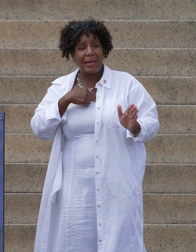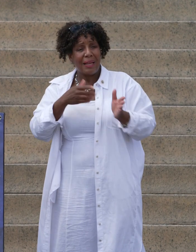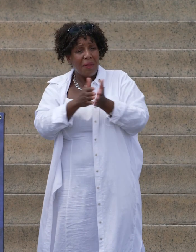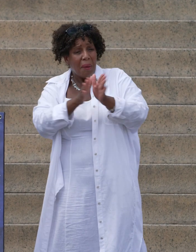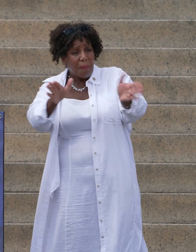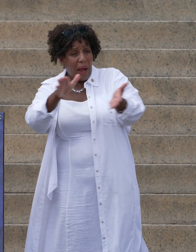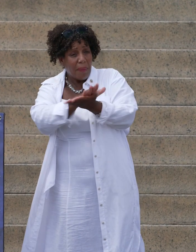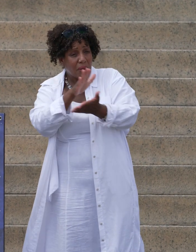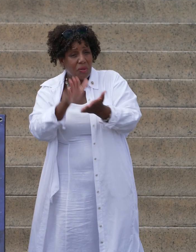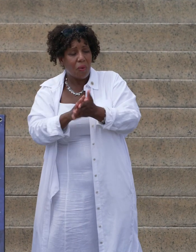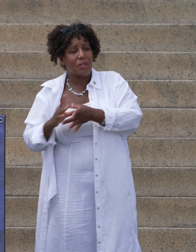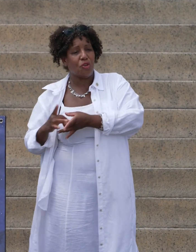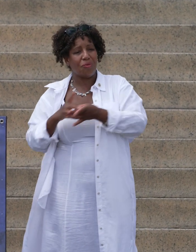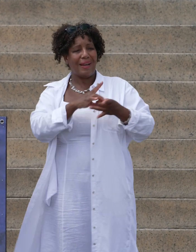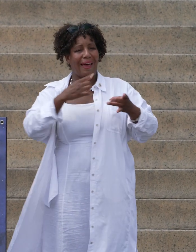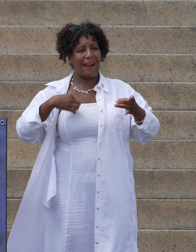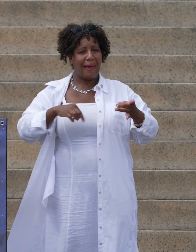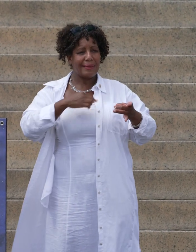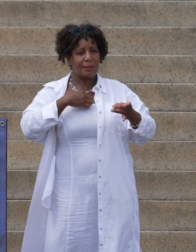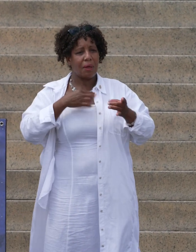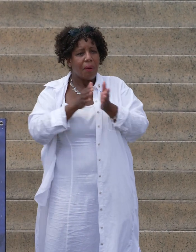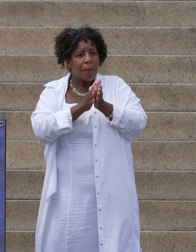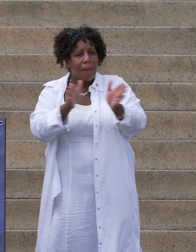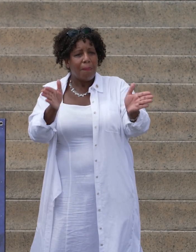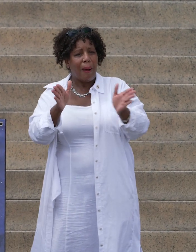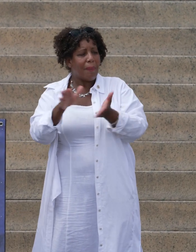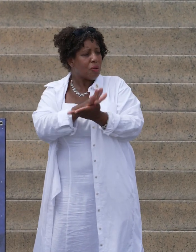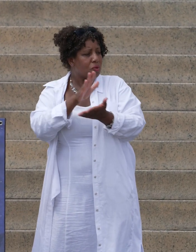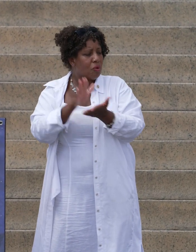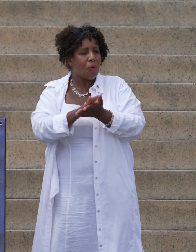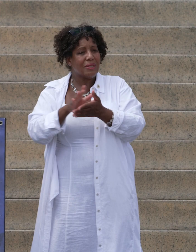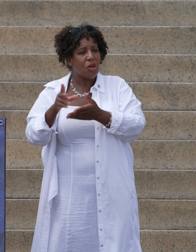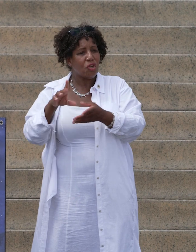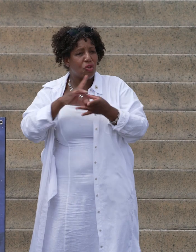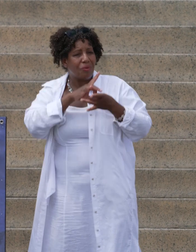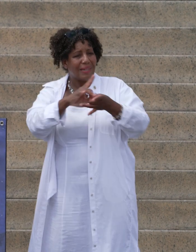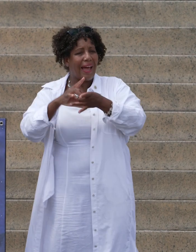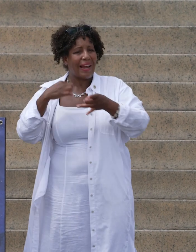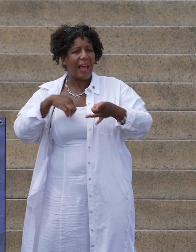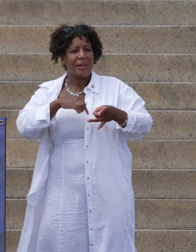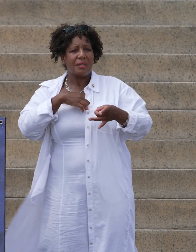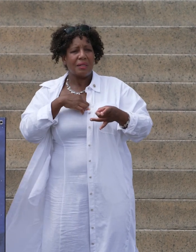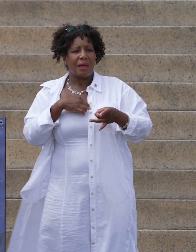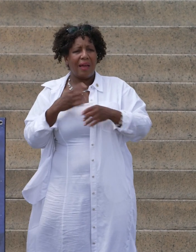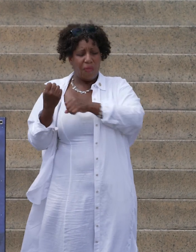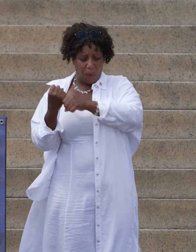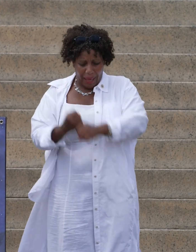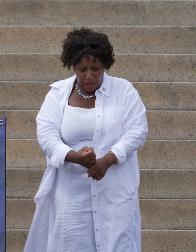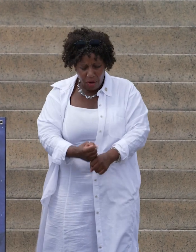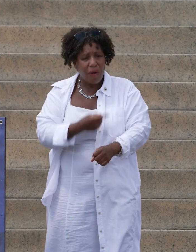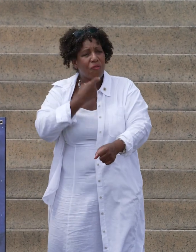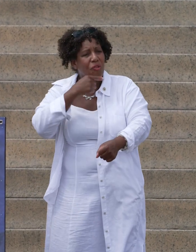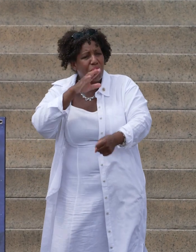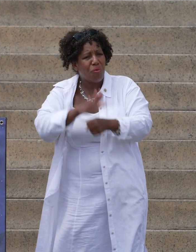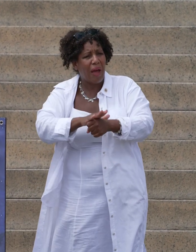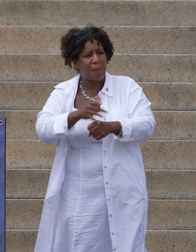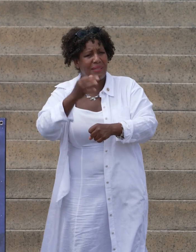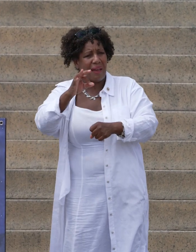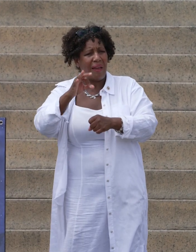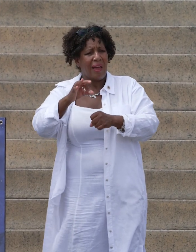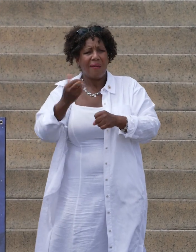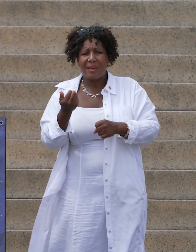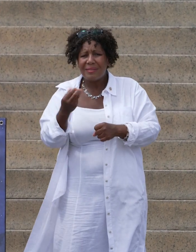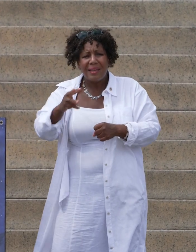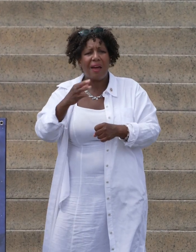public schools unite us. And because public schools unite us, they will anchor the promise of a